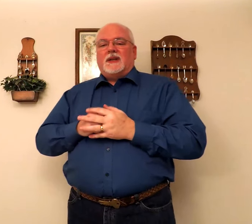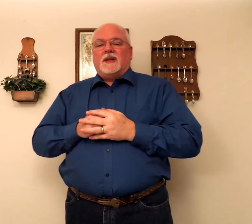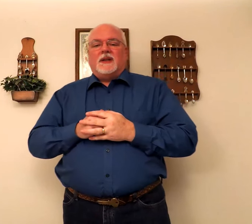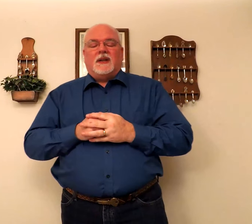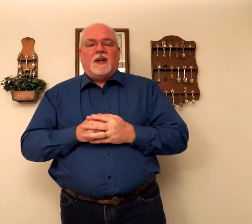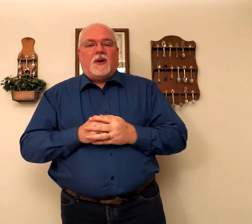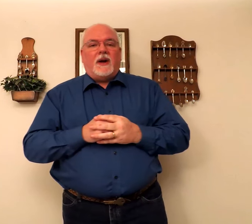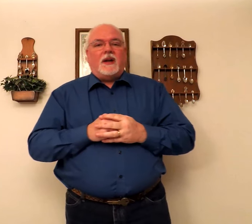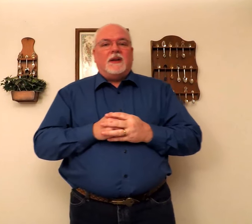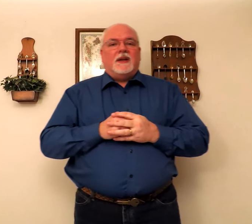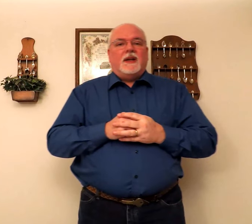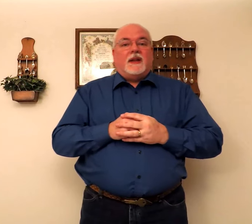All right.